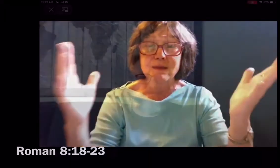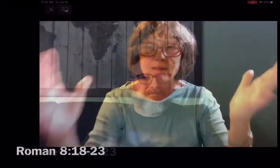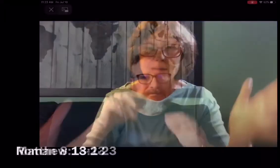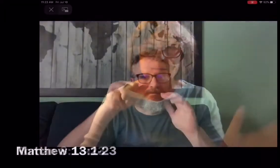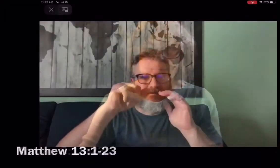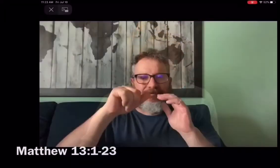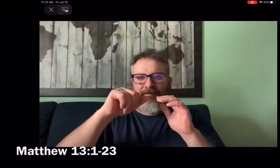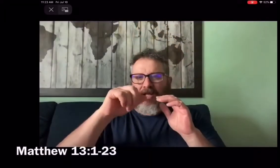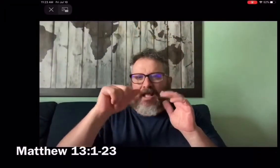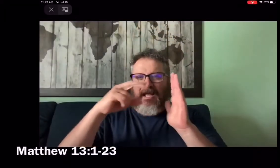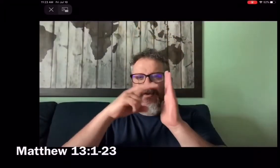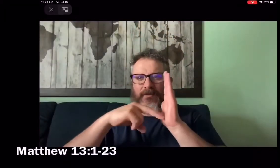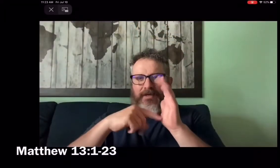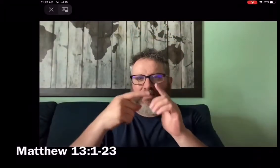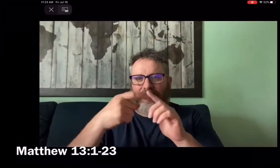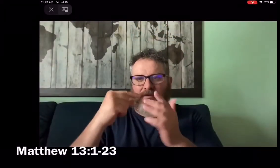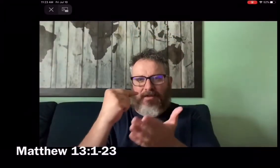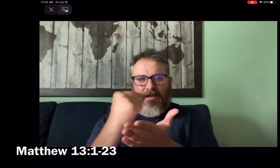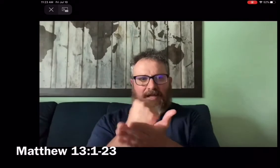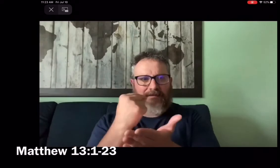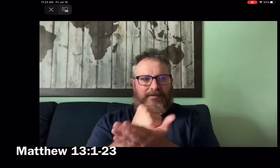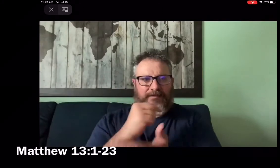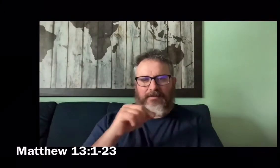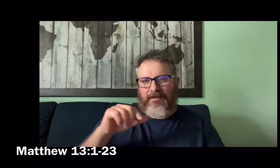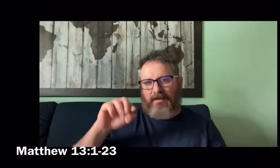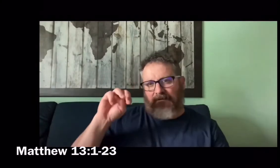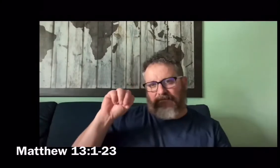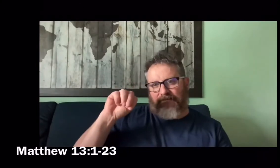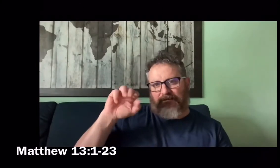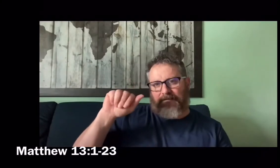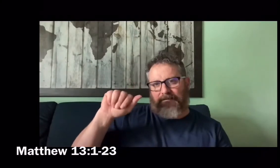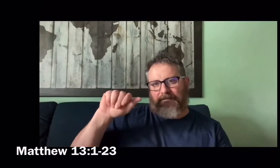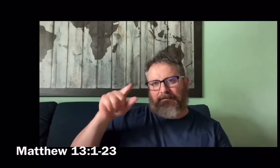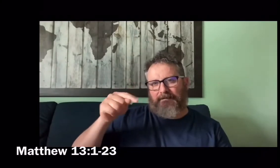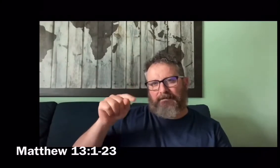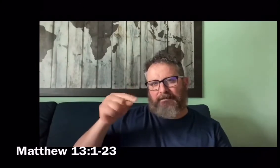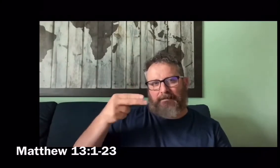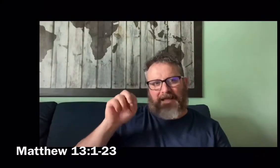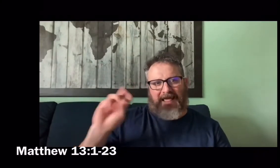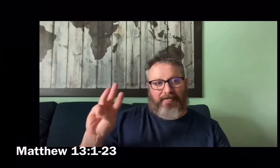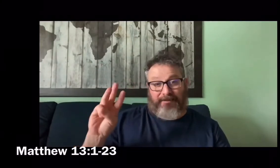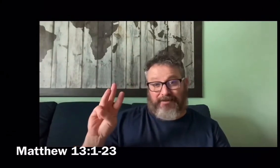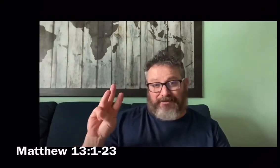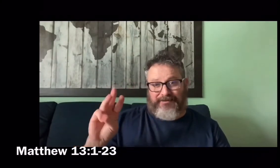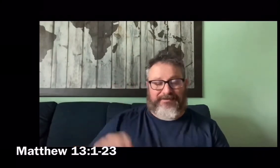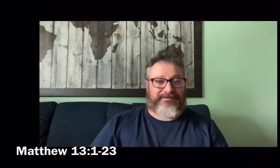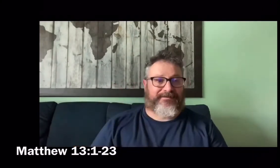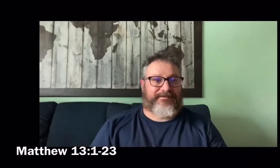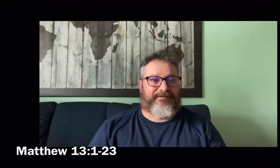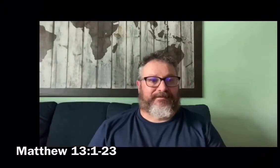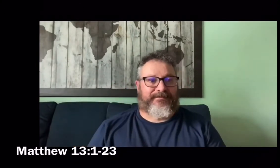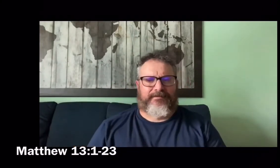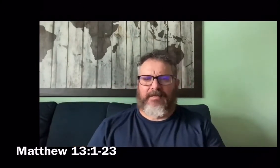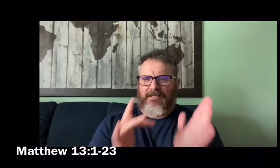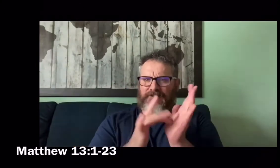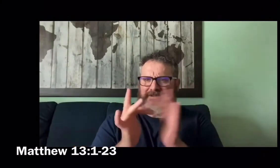Alleluia. A reading from the Holy Gospel according to Matthew.